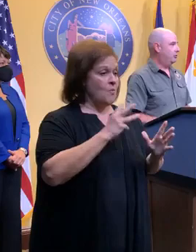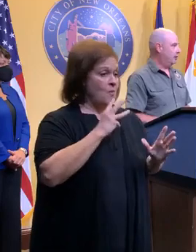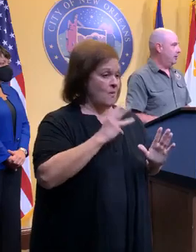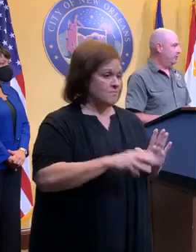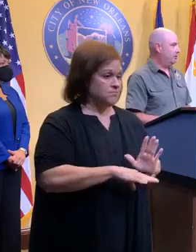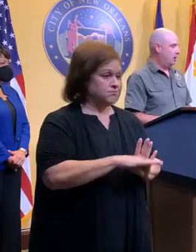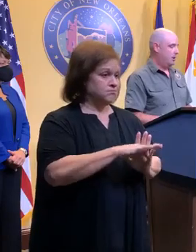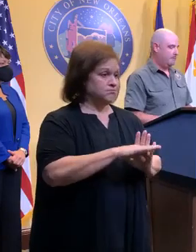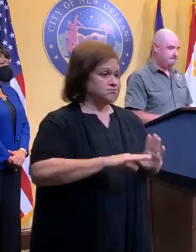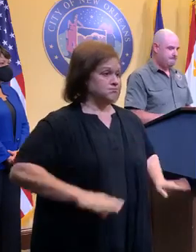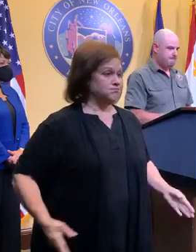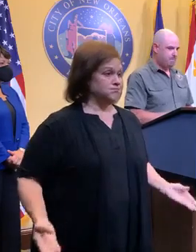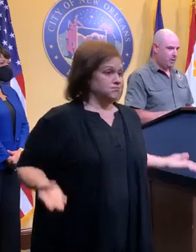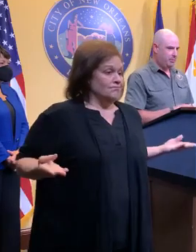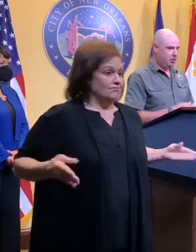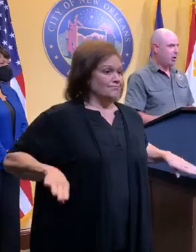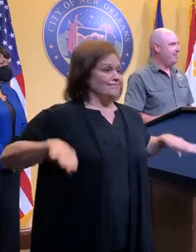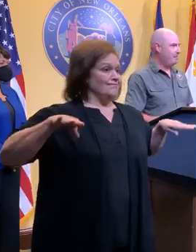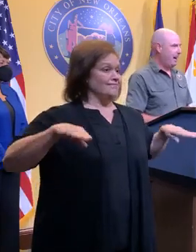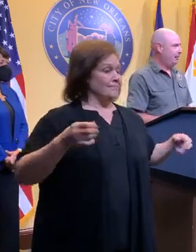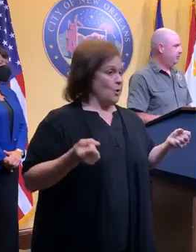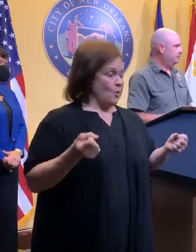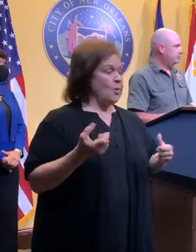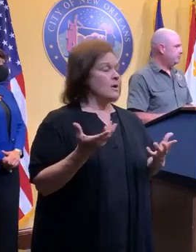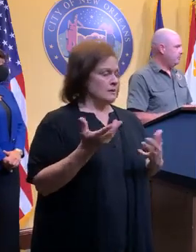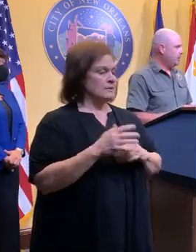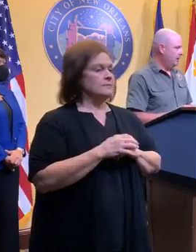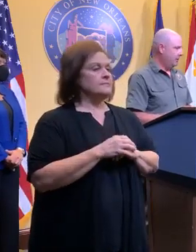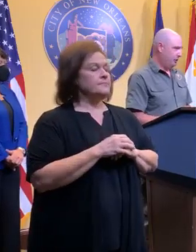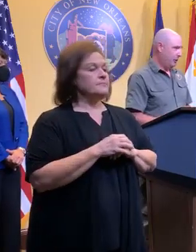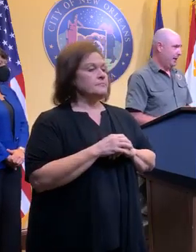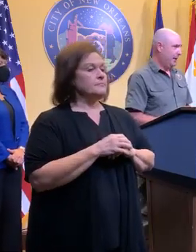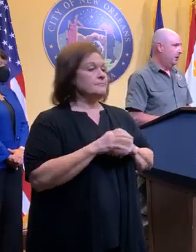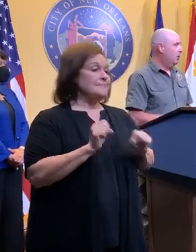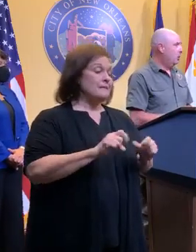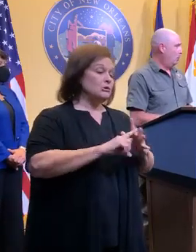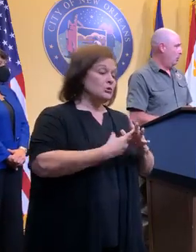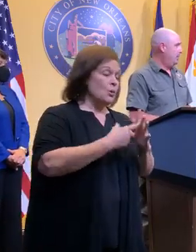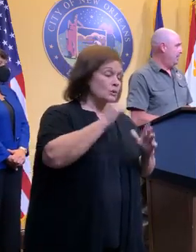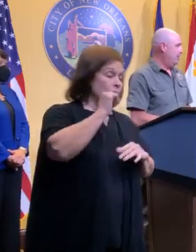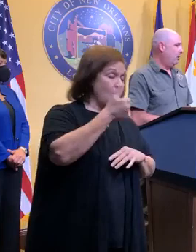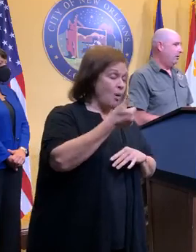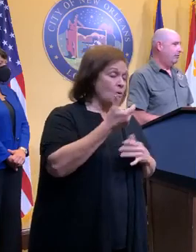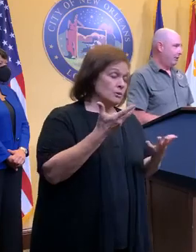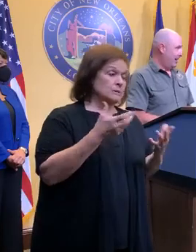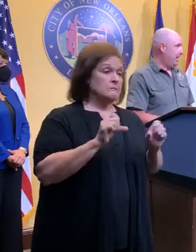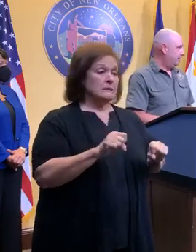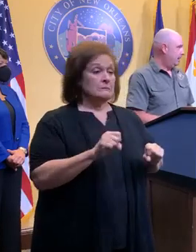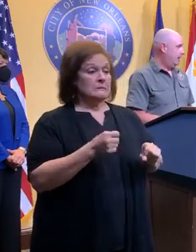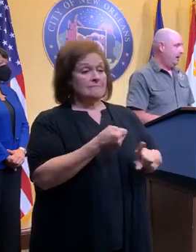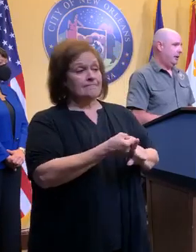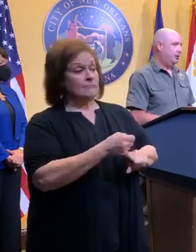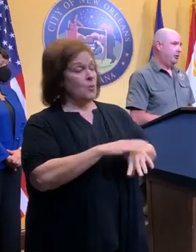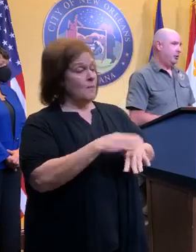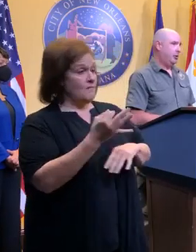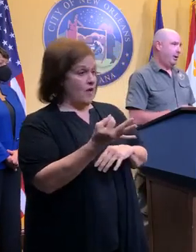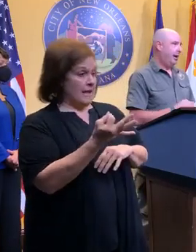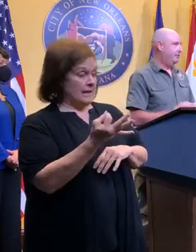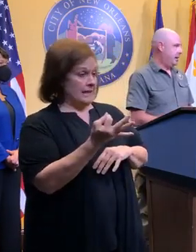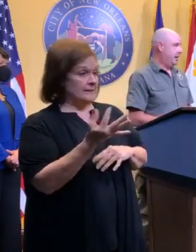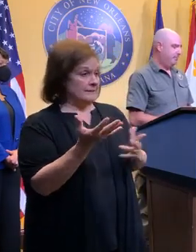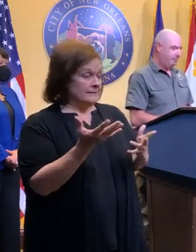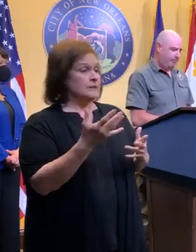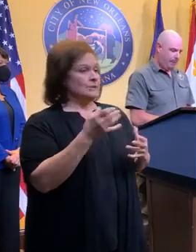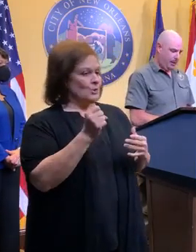that could start as early as tomorrow. The majority of impacts of this hurricane will be on Friday. And